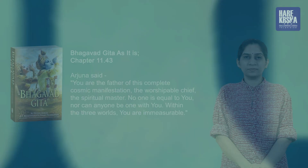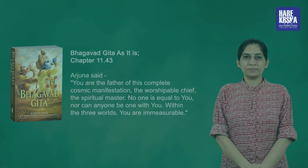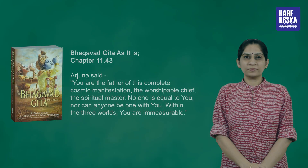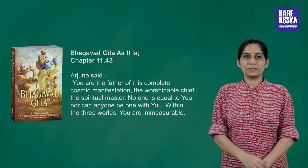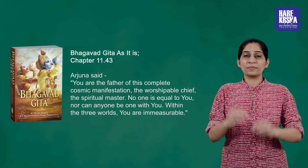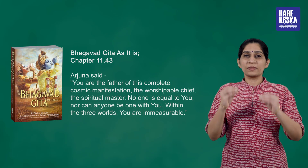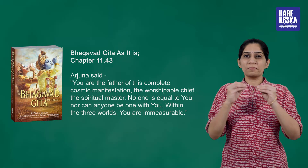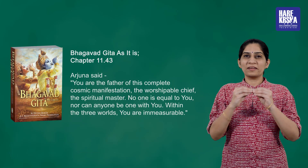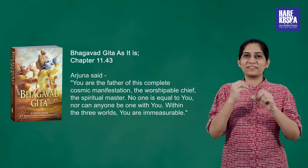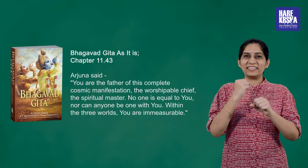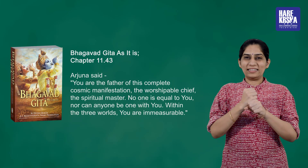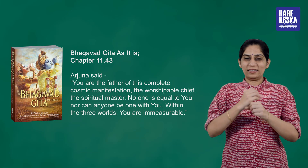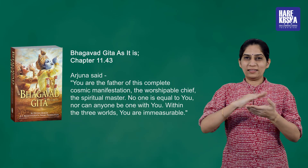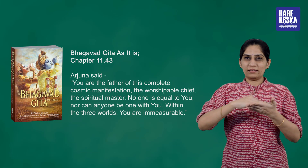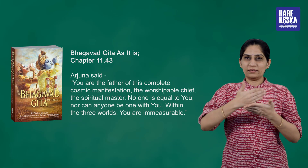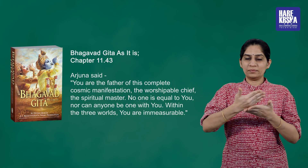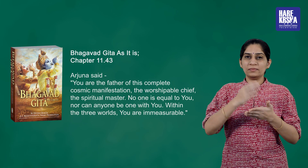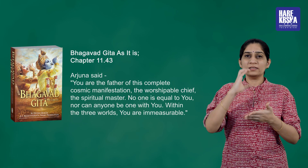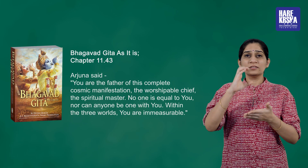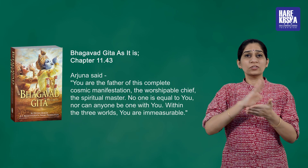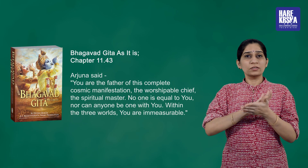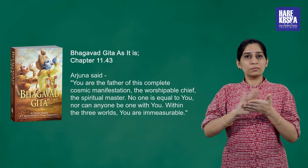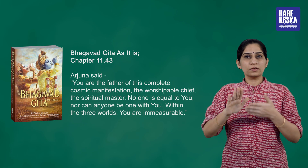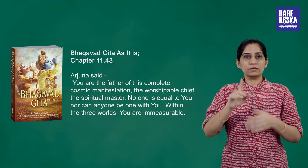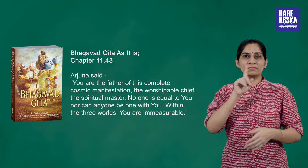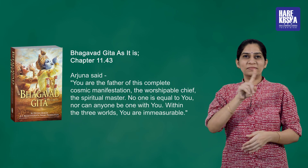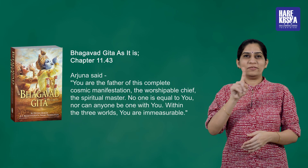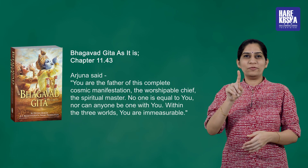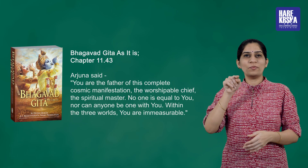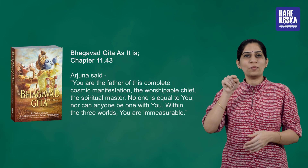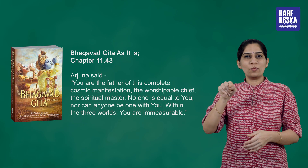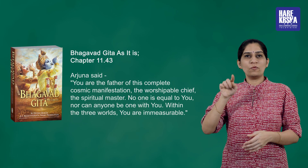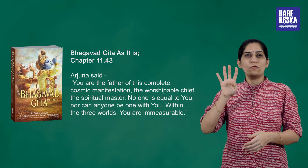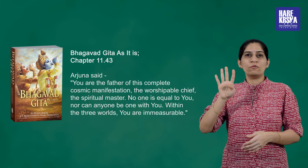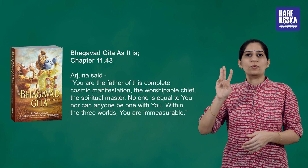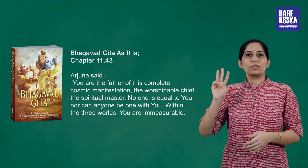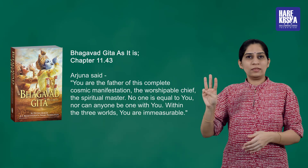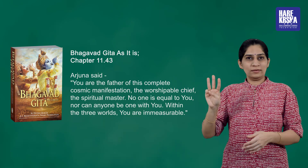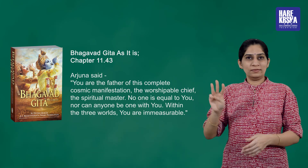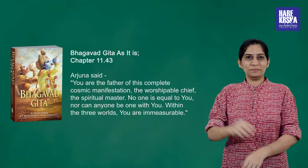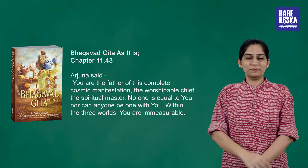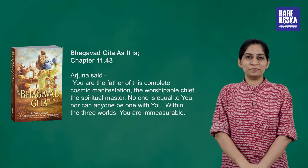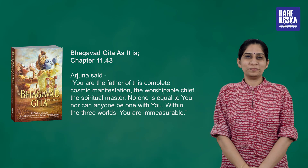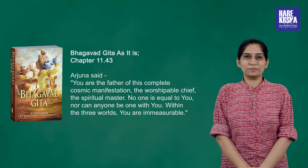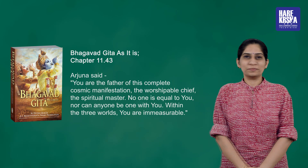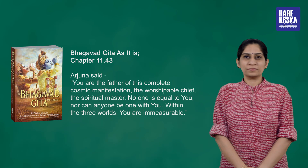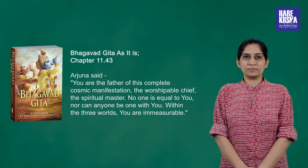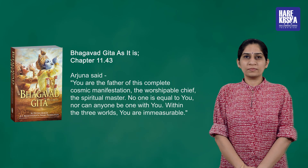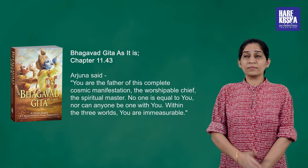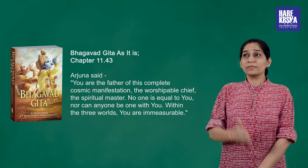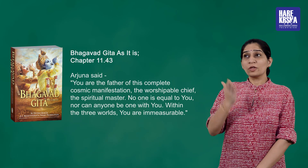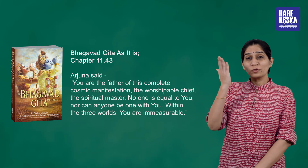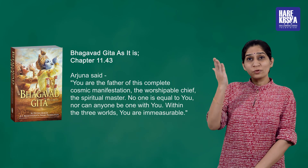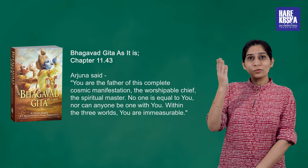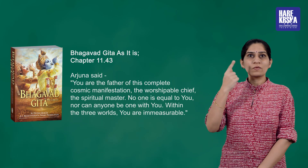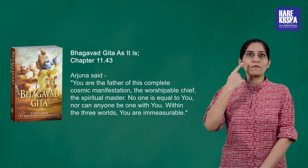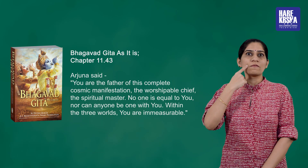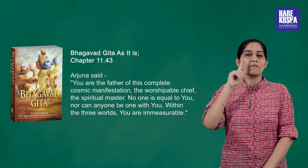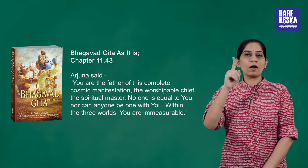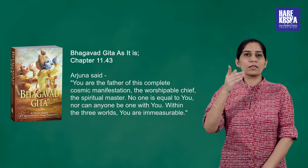Bhagavad Gita as it is chapter 11.43 Arjuna said you are the father